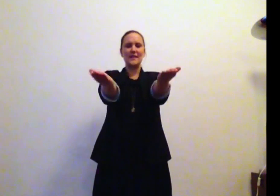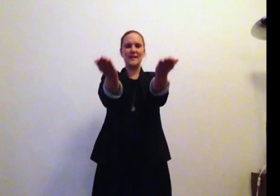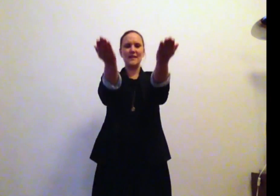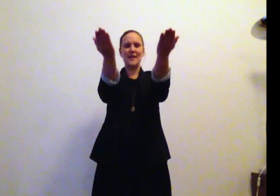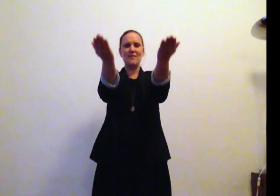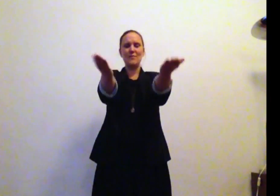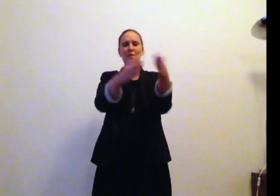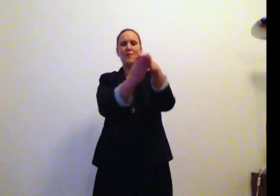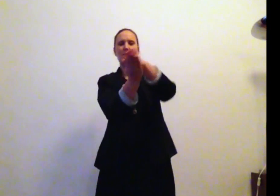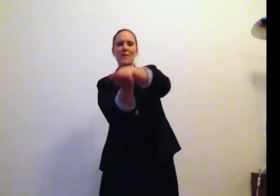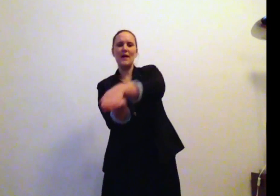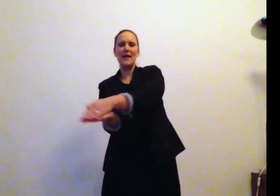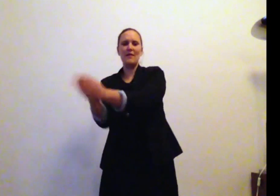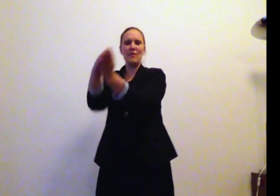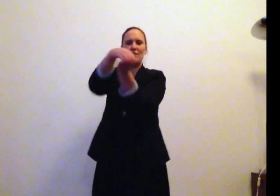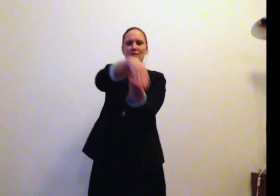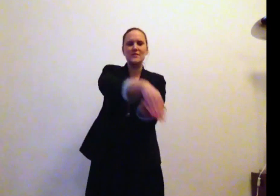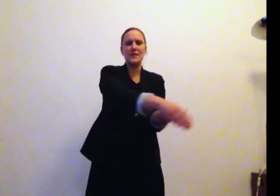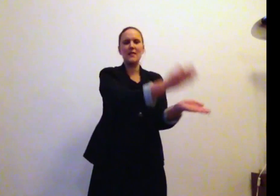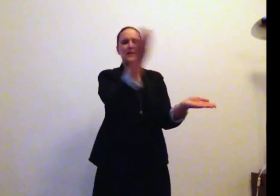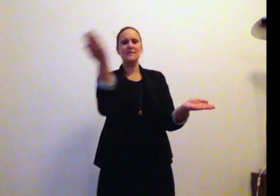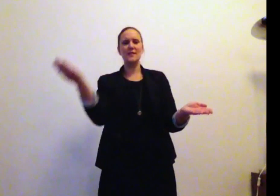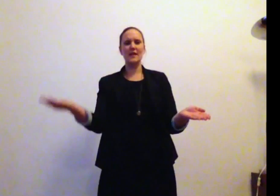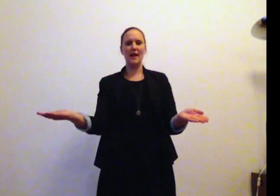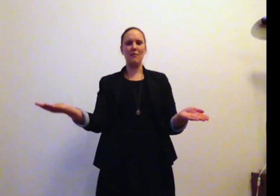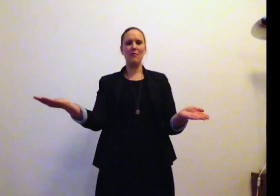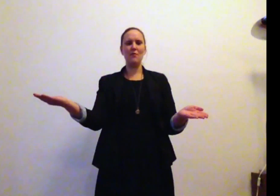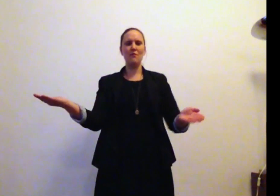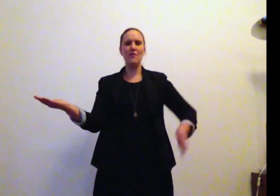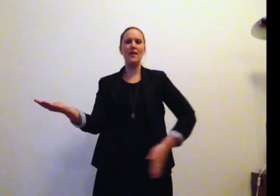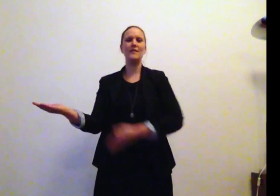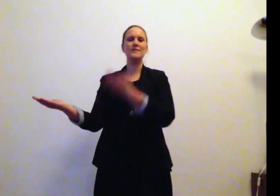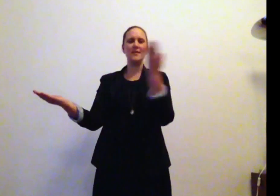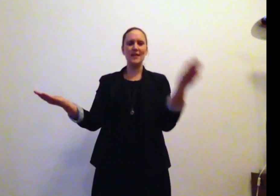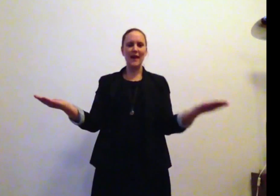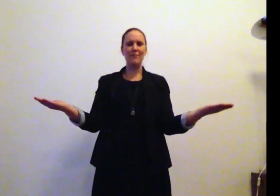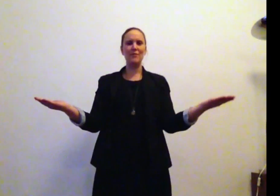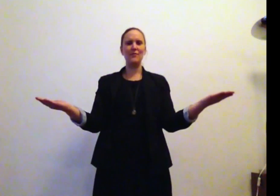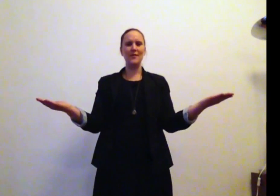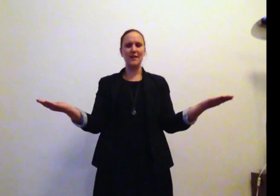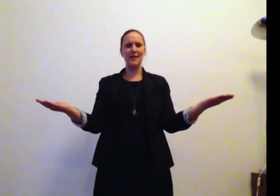I have more of my herring for sale Sing Aberro Vane, Sing Aberro Lynn